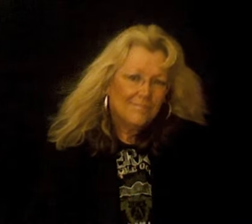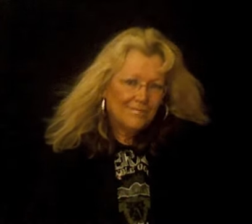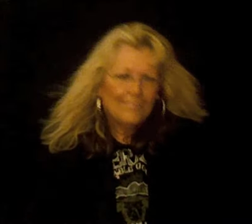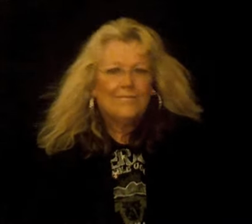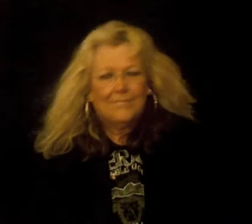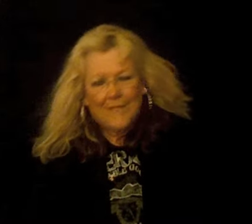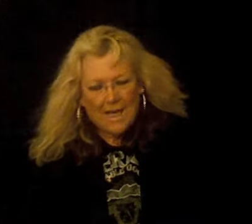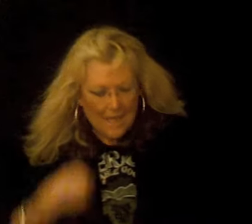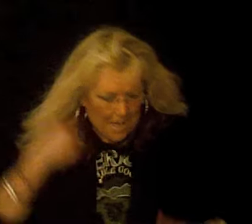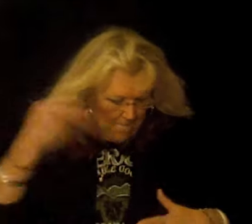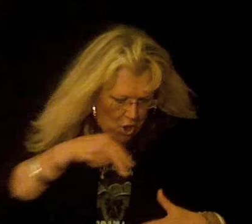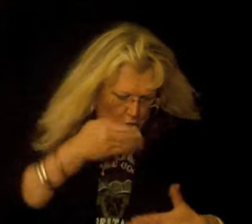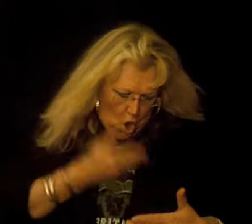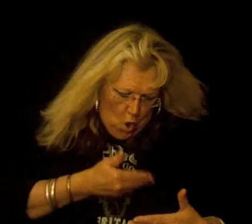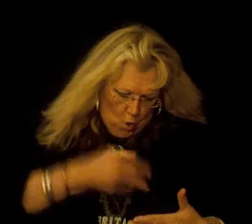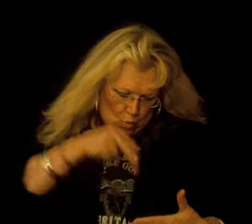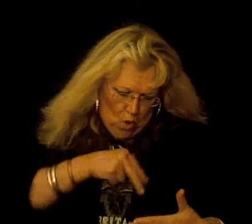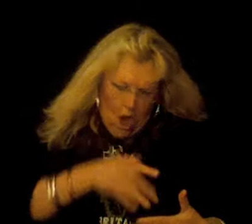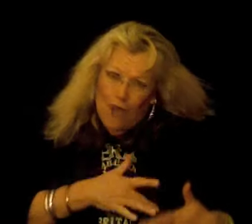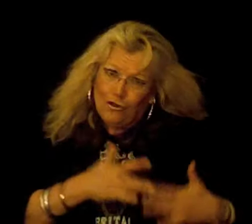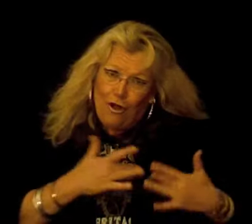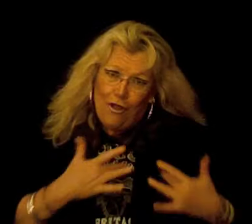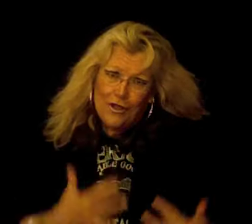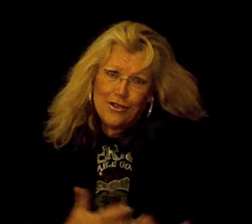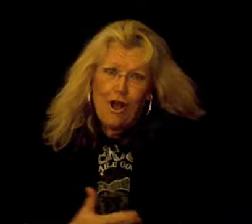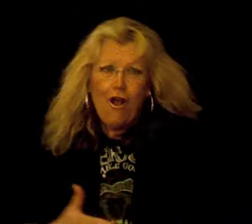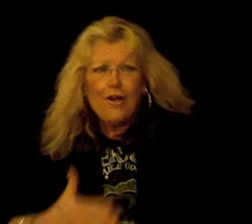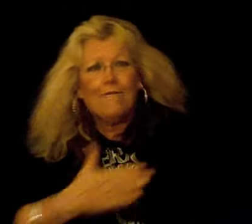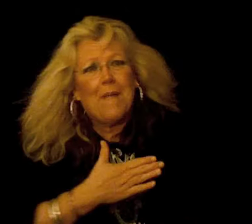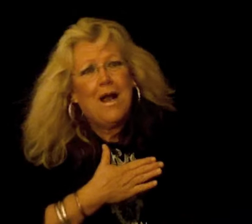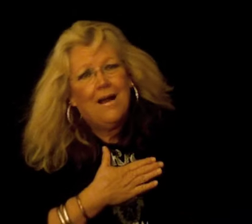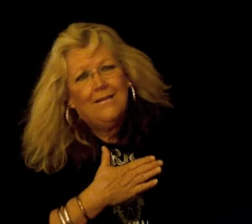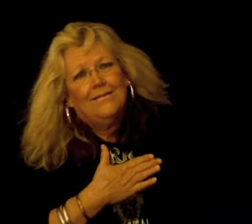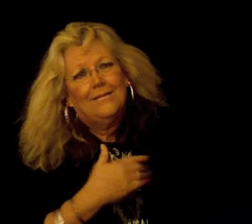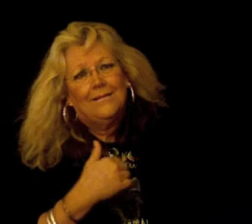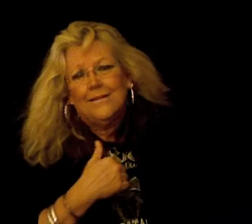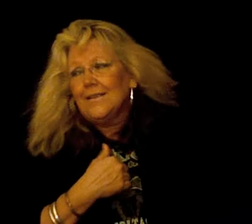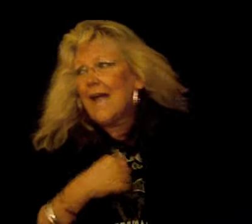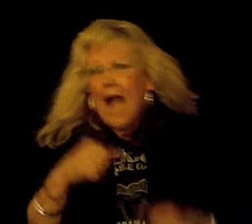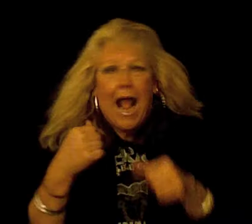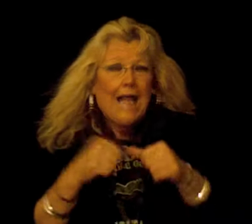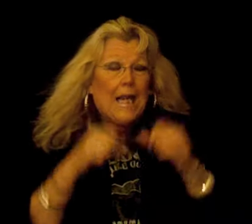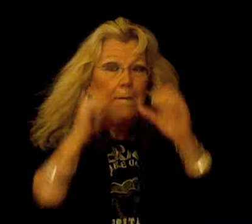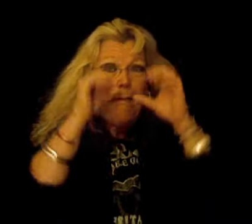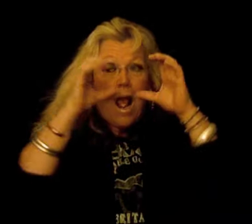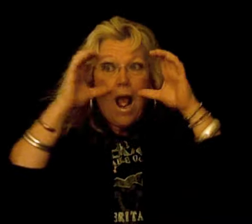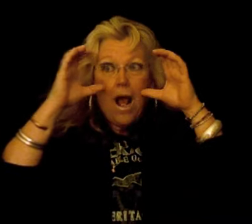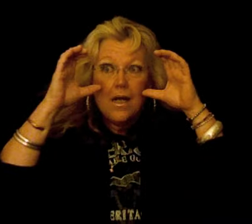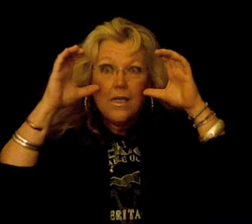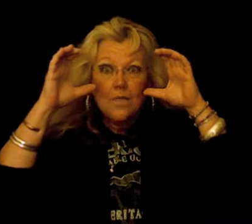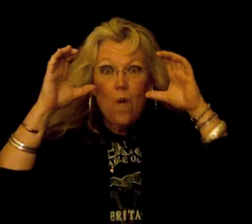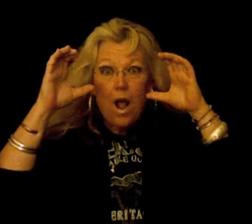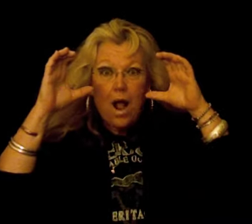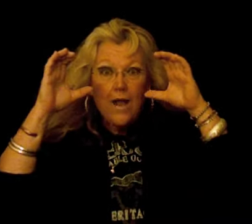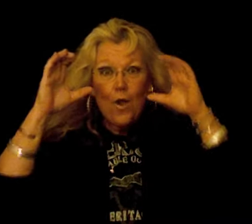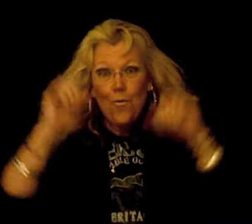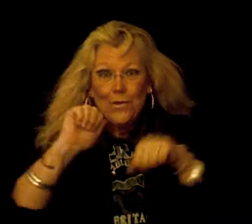I keep a closed watch on this part of mine I keep my eyes wide open